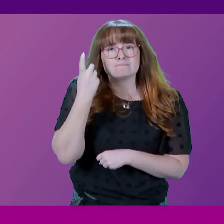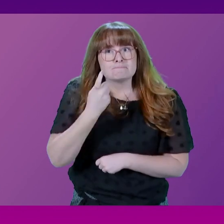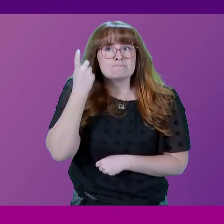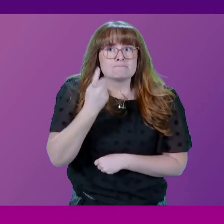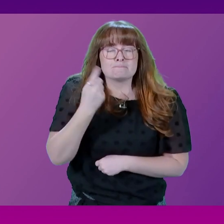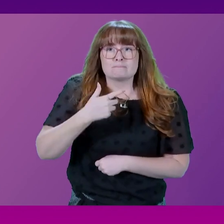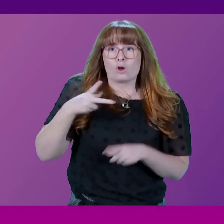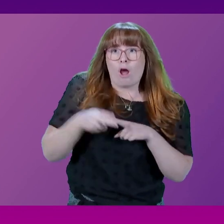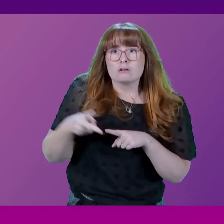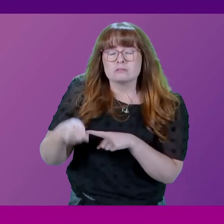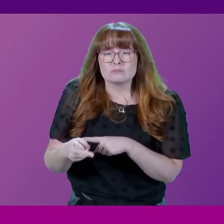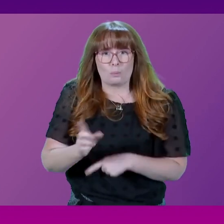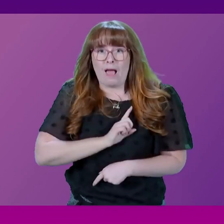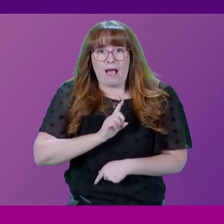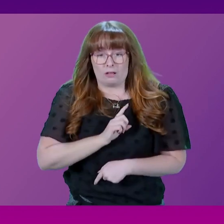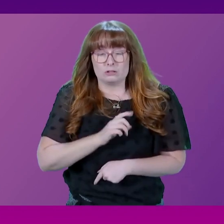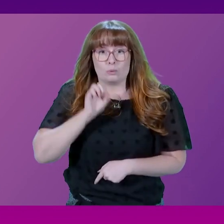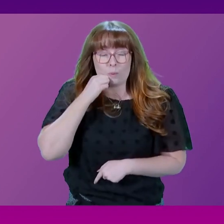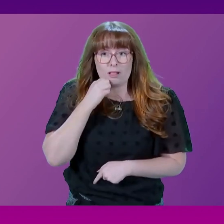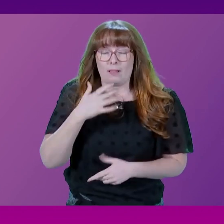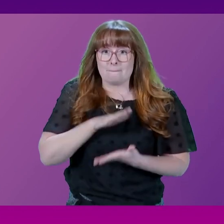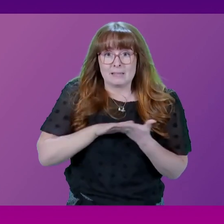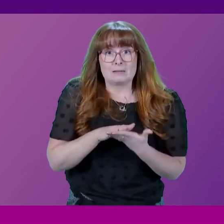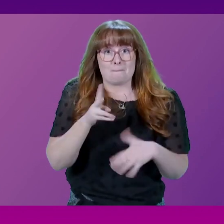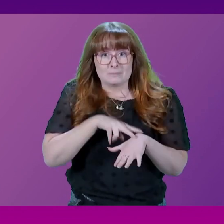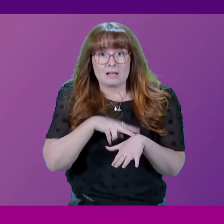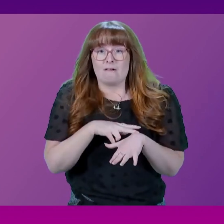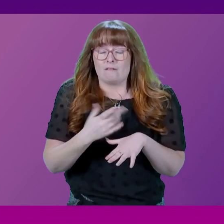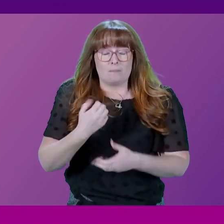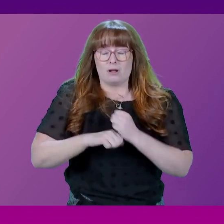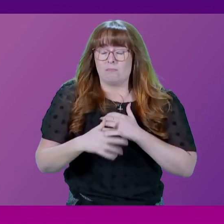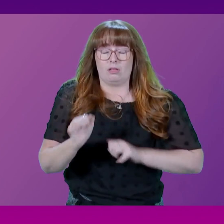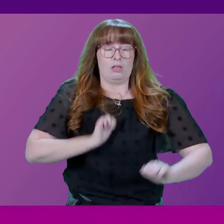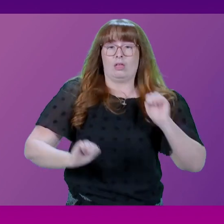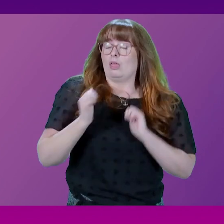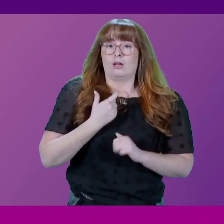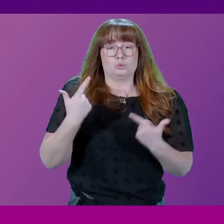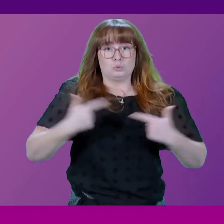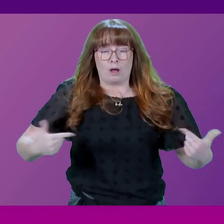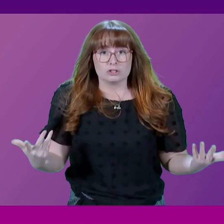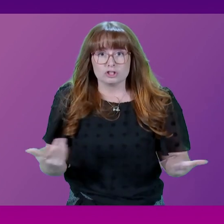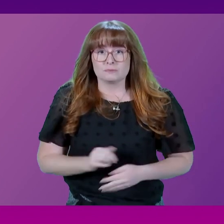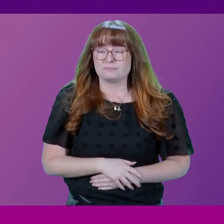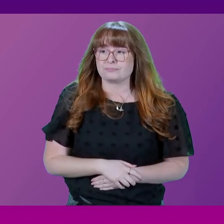these cuts, which will stretch policing in Scotland to breaking point? First Minister.